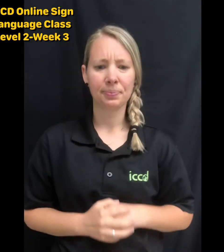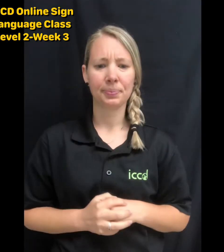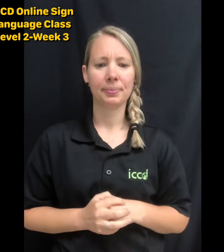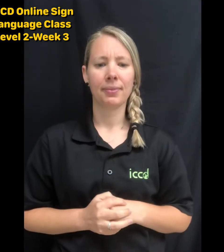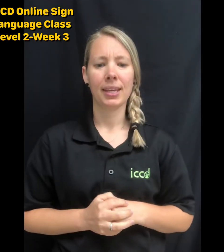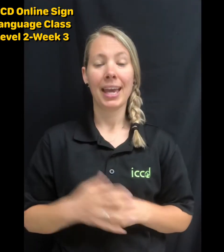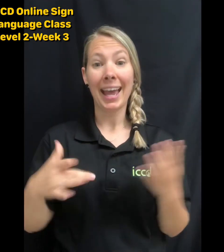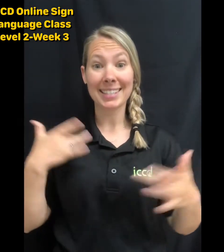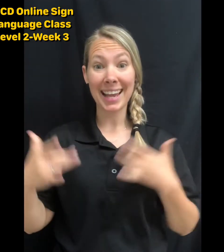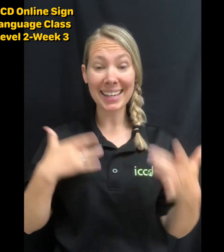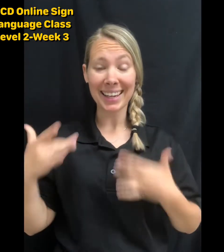Excited.